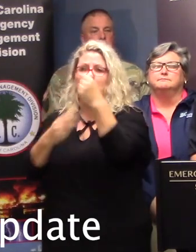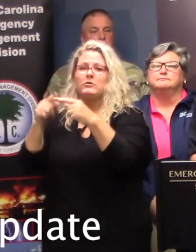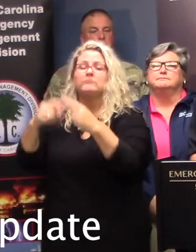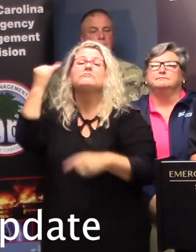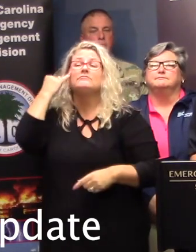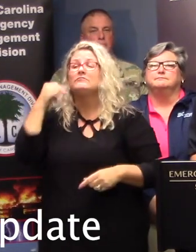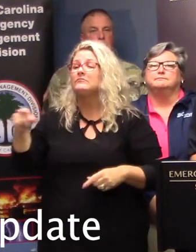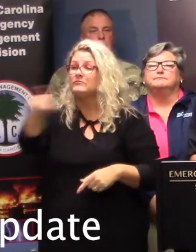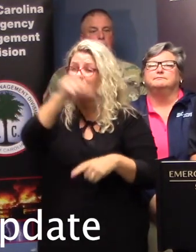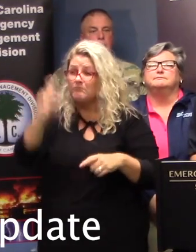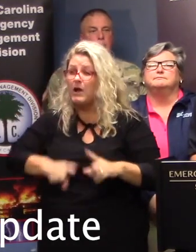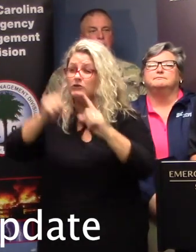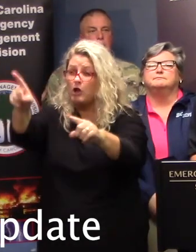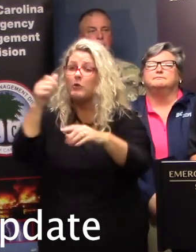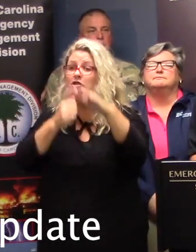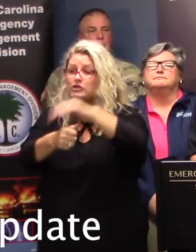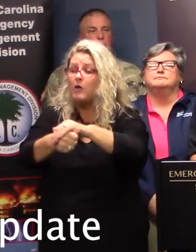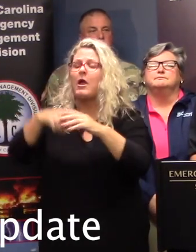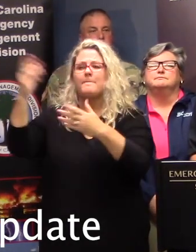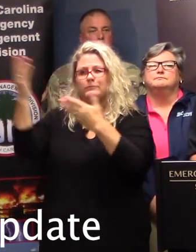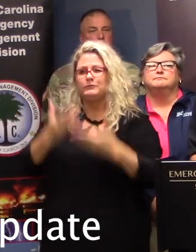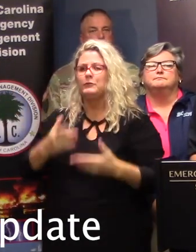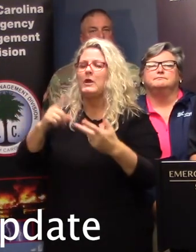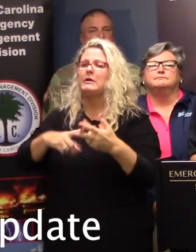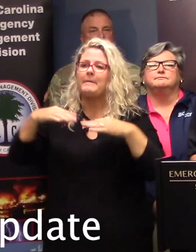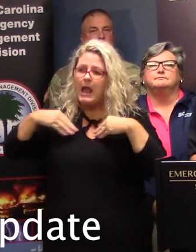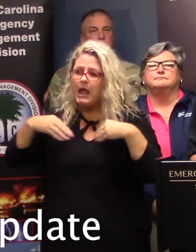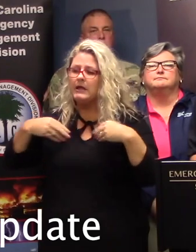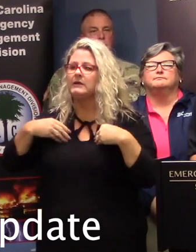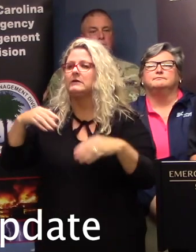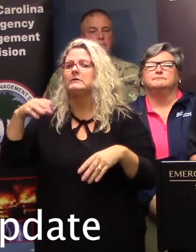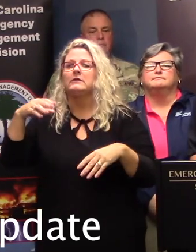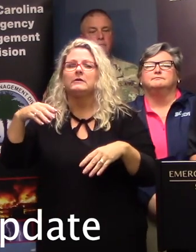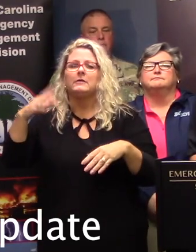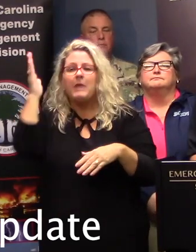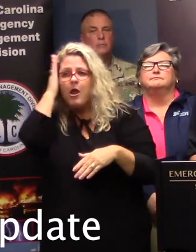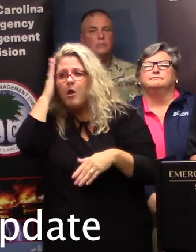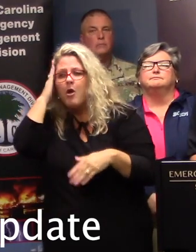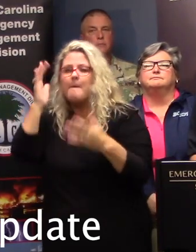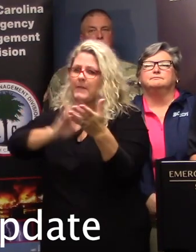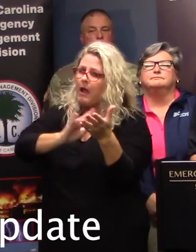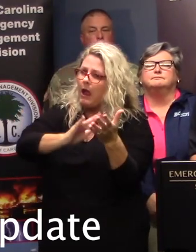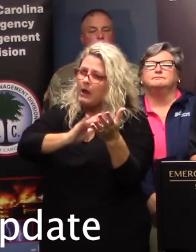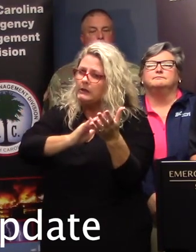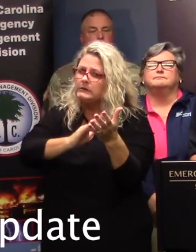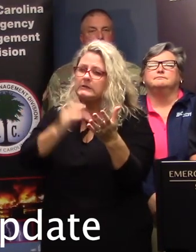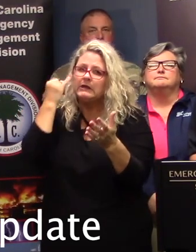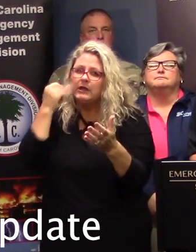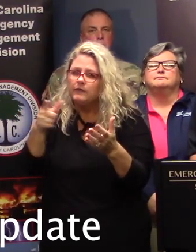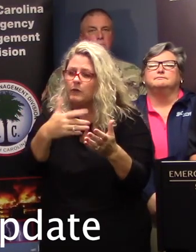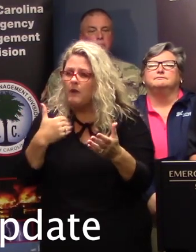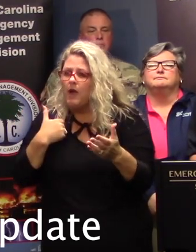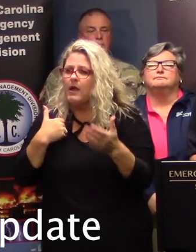shelter, you'll need blankets, pillows, and comfort items, medicines, if you have any medications that you need to have.